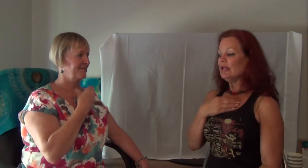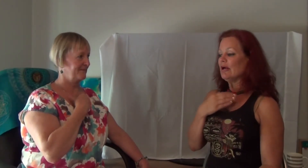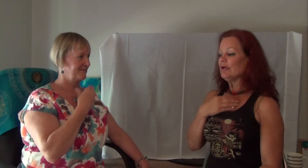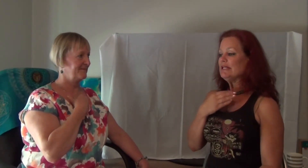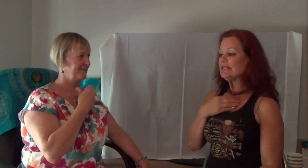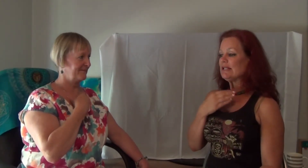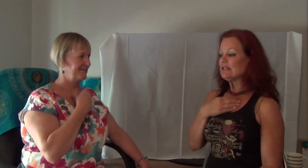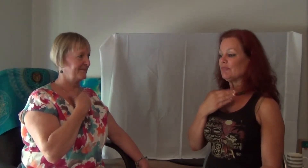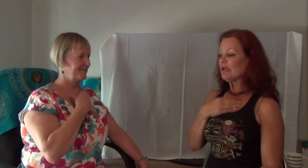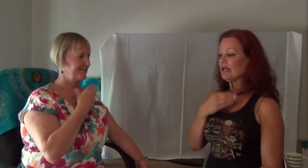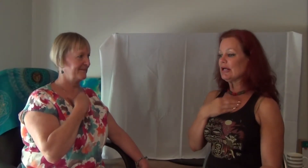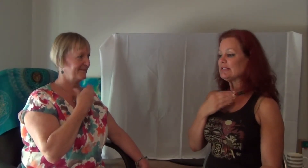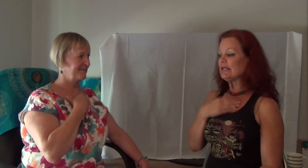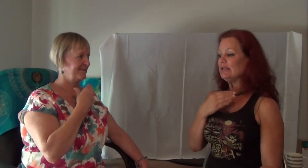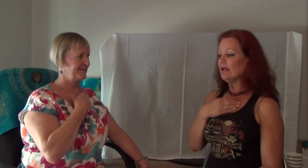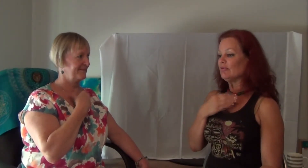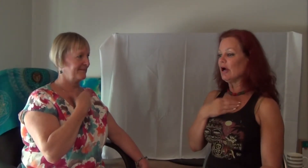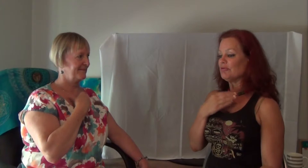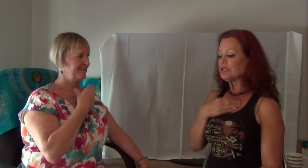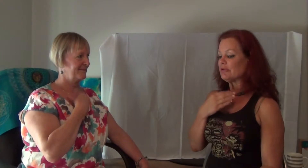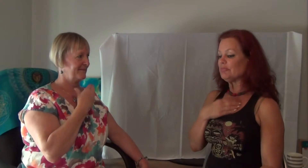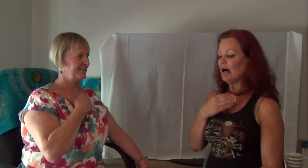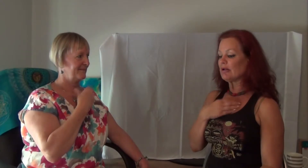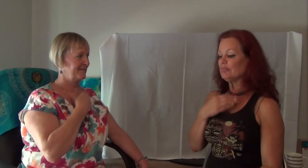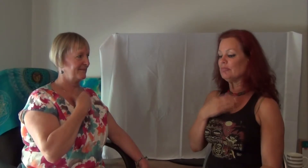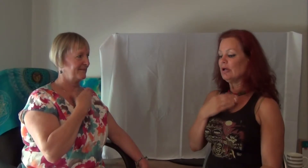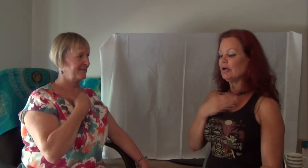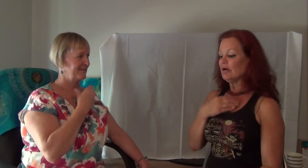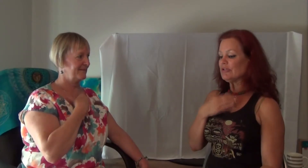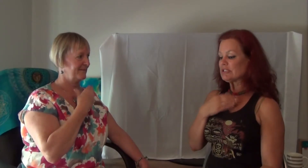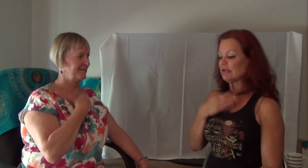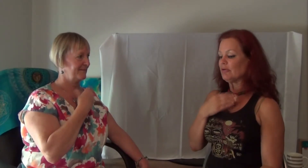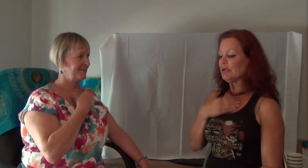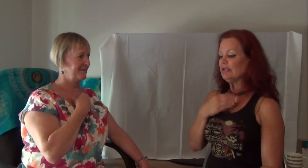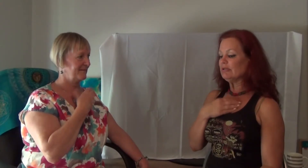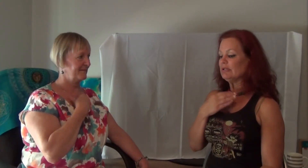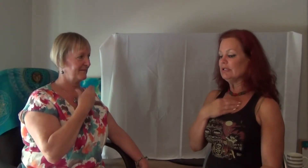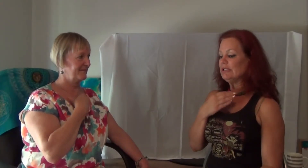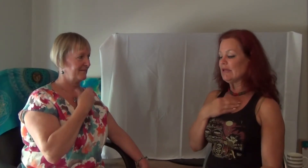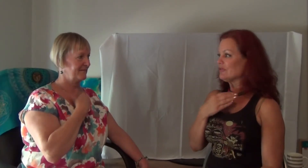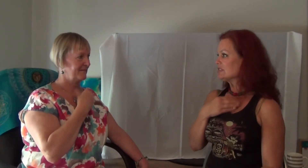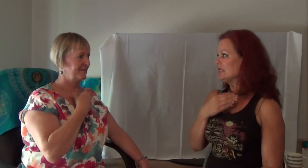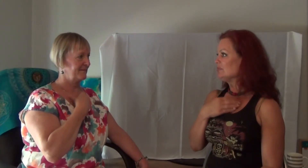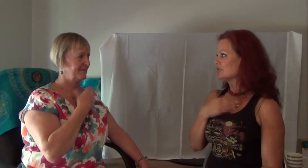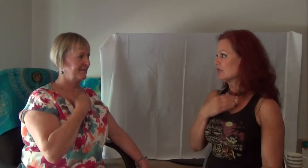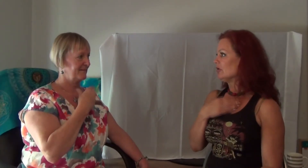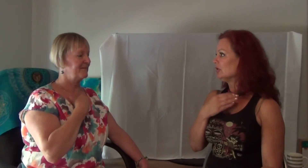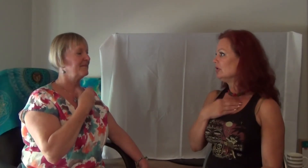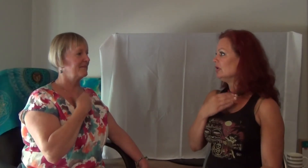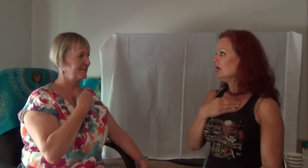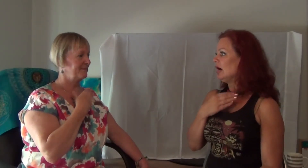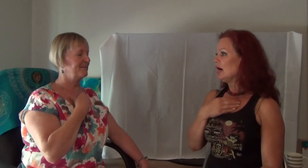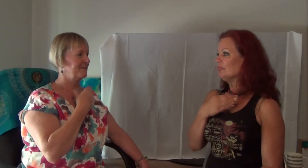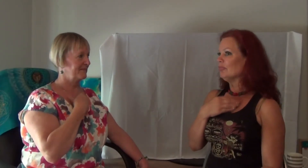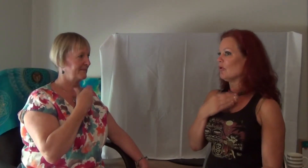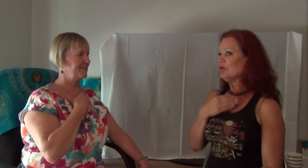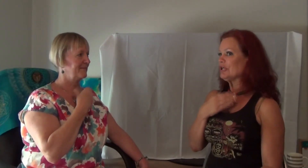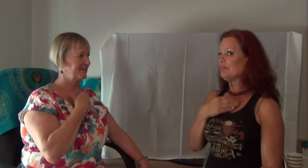he said something and I said go to the bottom of the slope and get the ski patrol. Which I